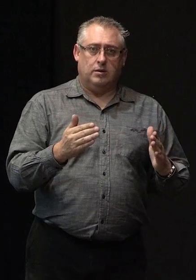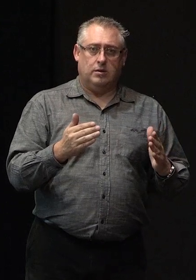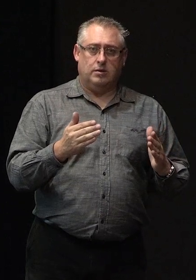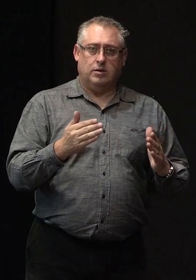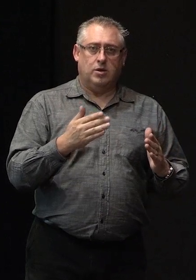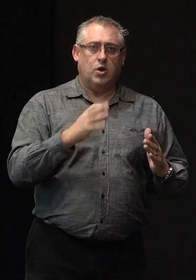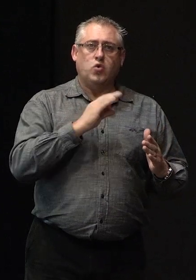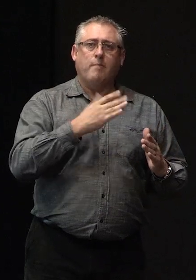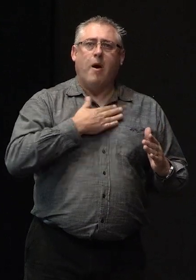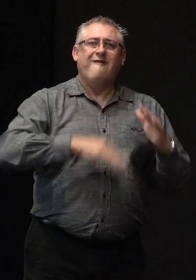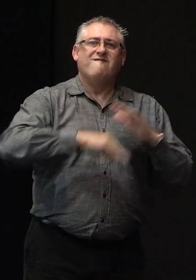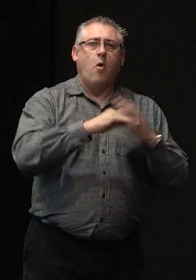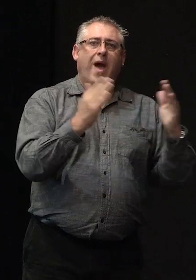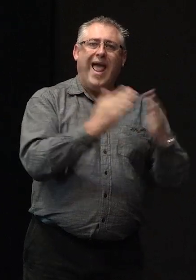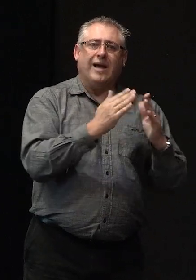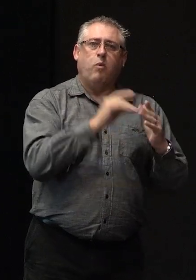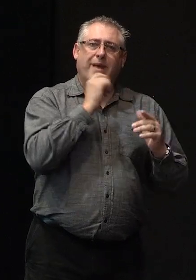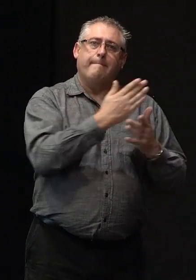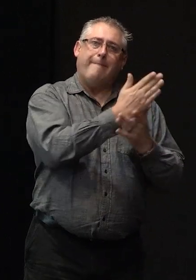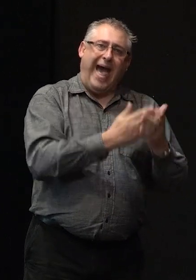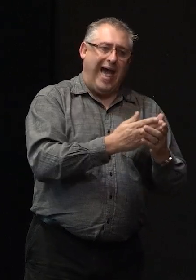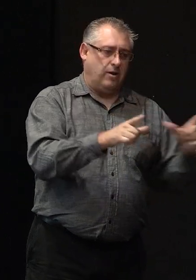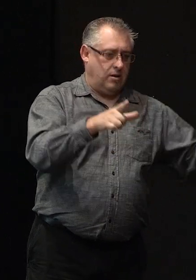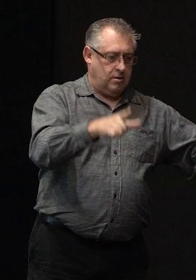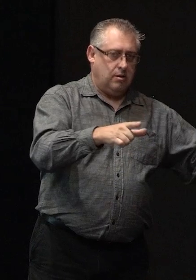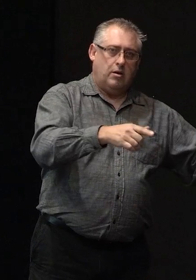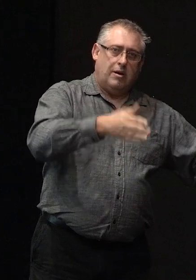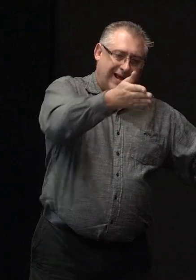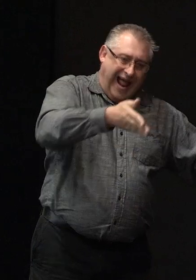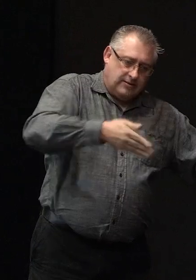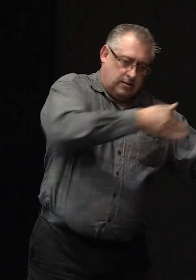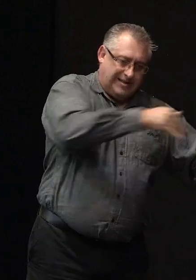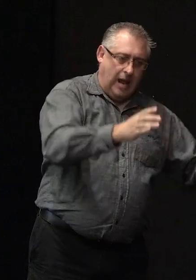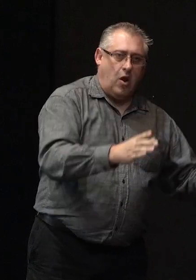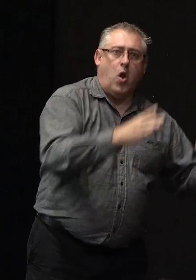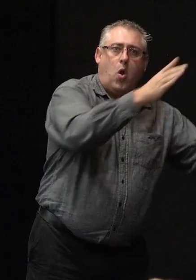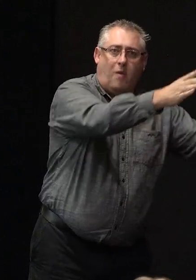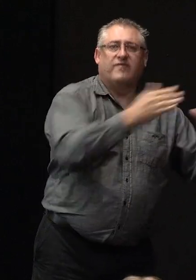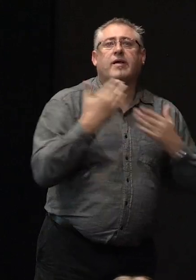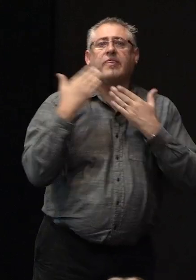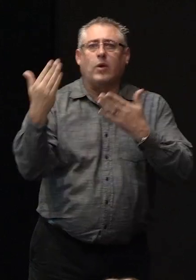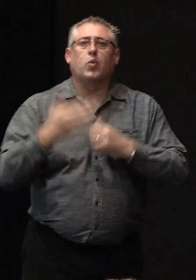my whole house is lifted up it'll be six of the house being ripped out and replaced yeah so thank you